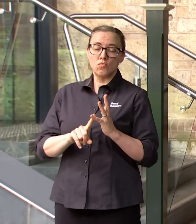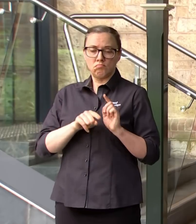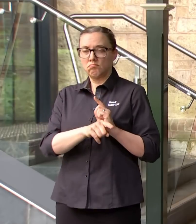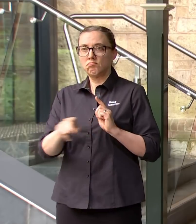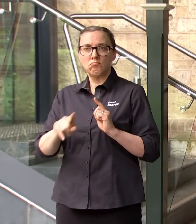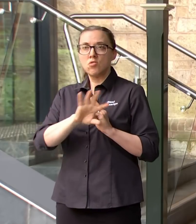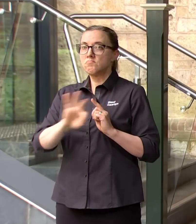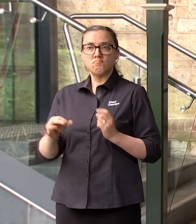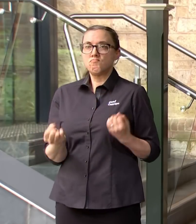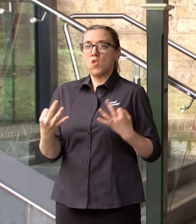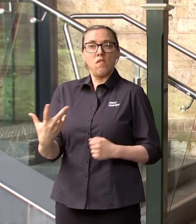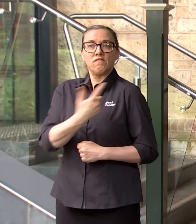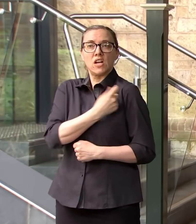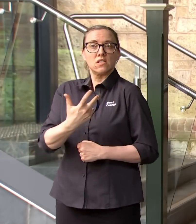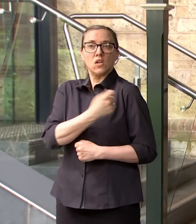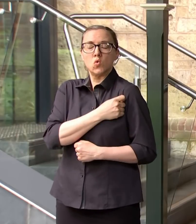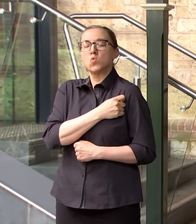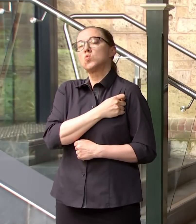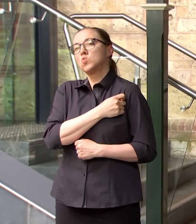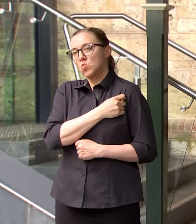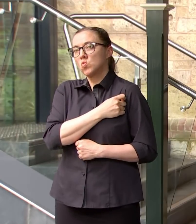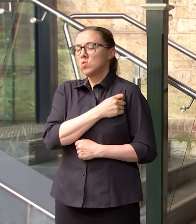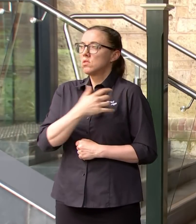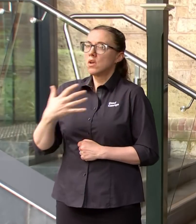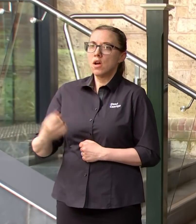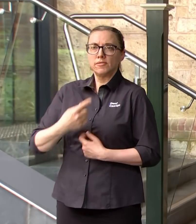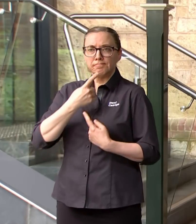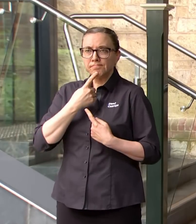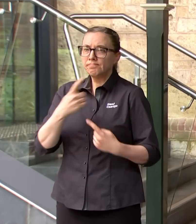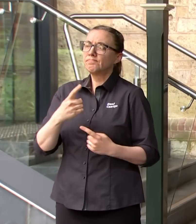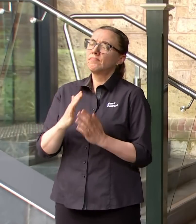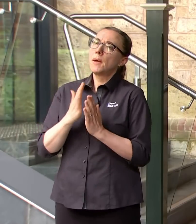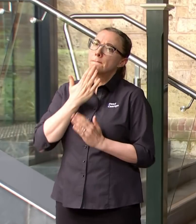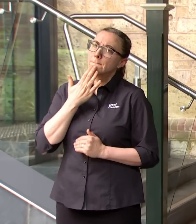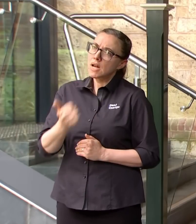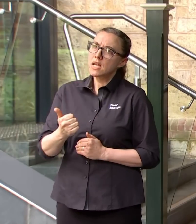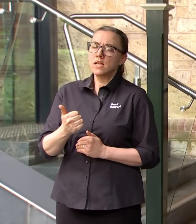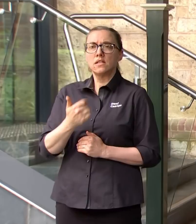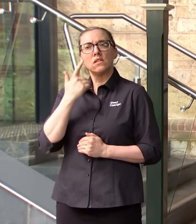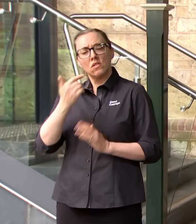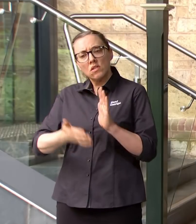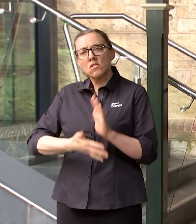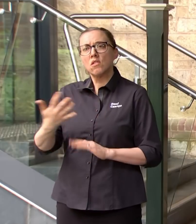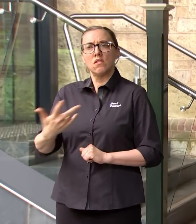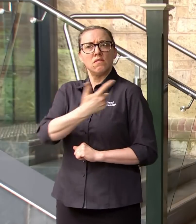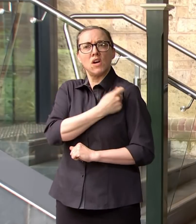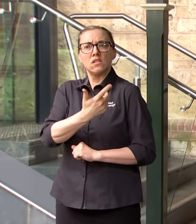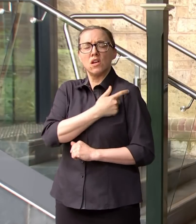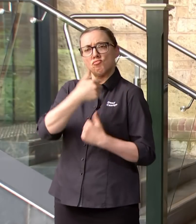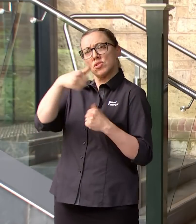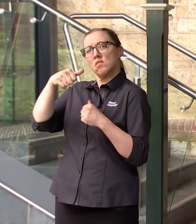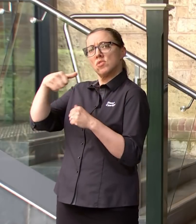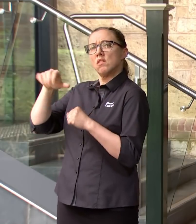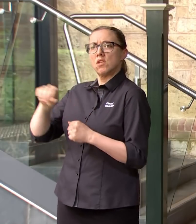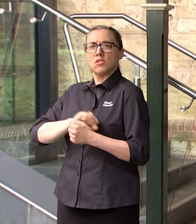vaccinated and so my strong message again to South Australians is we've got to get ourselves vaccinated. We've got to make sure